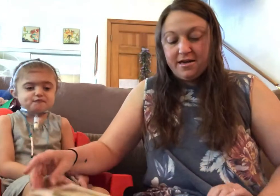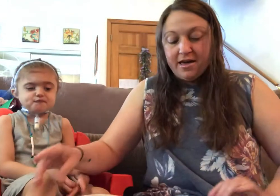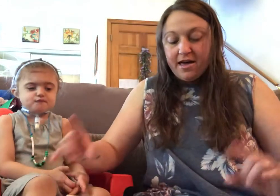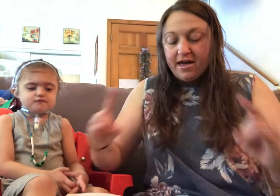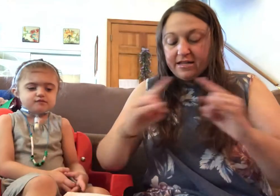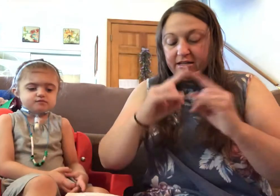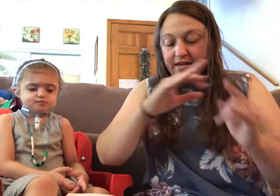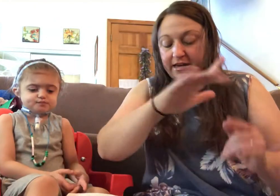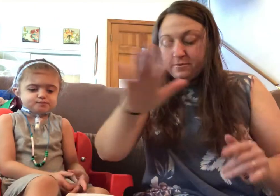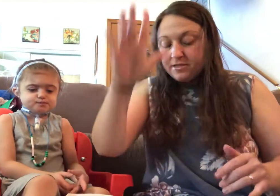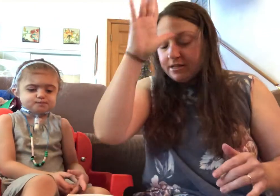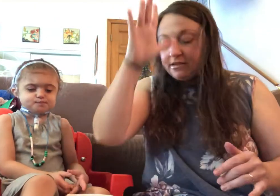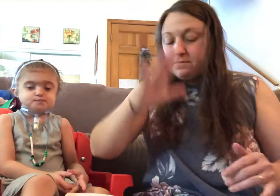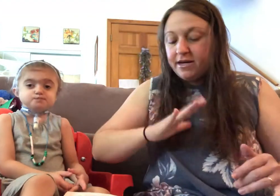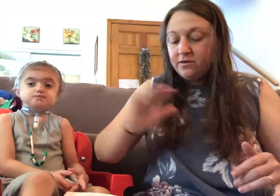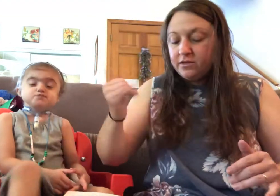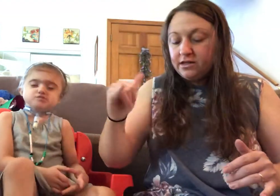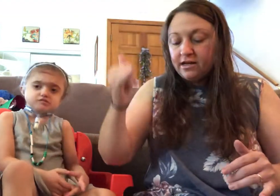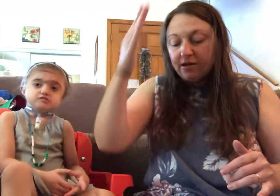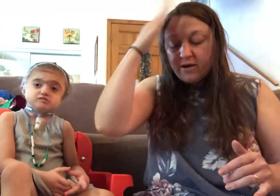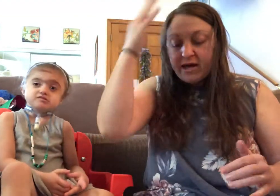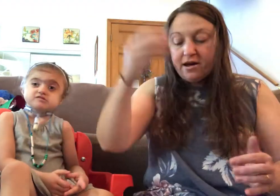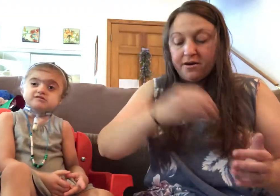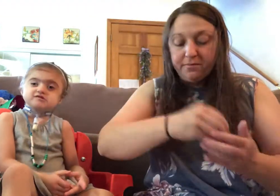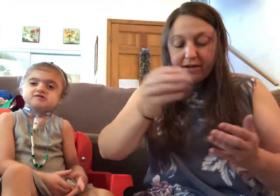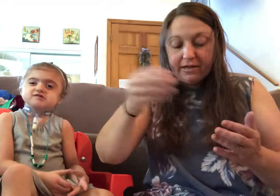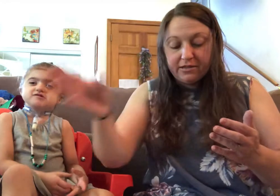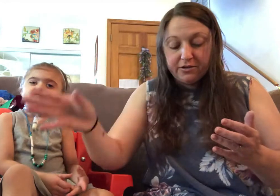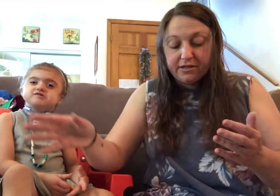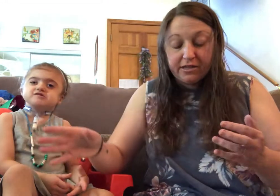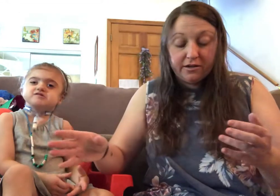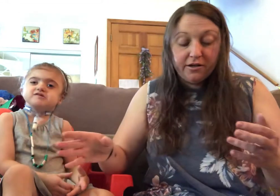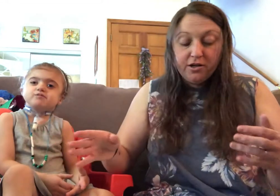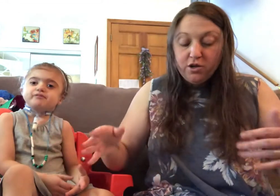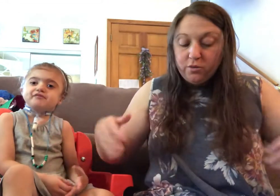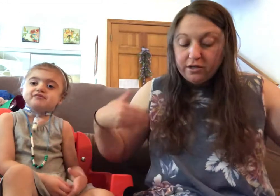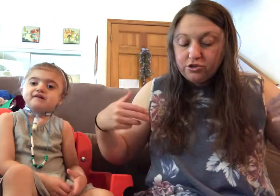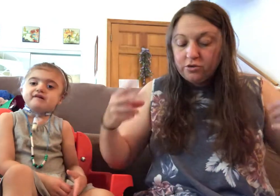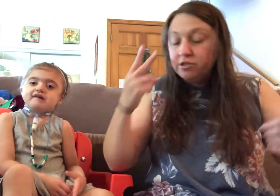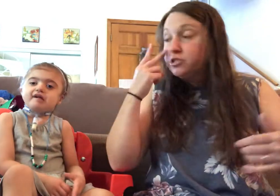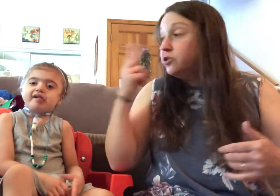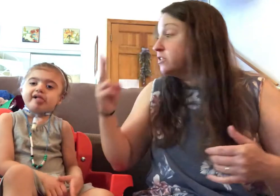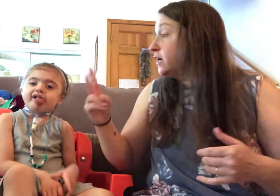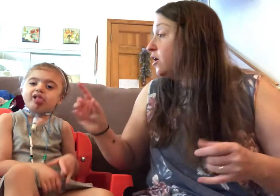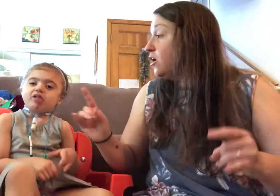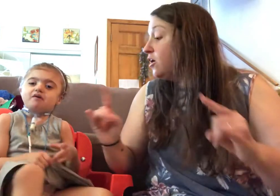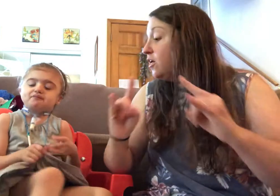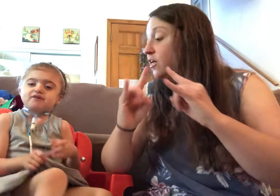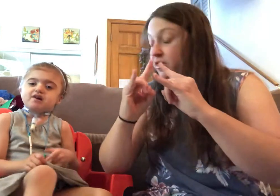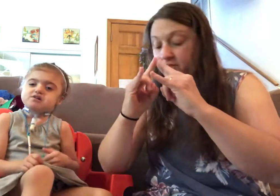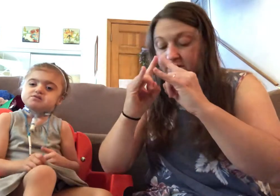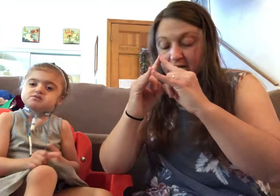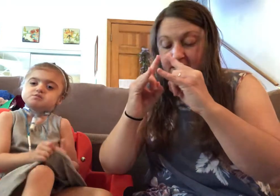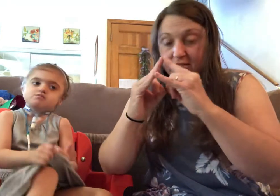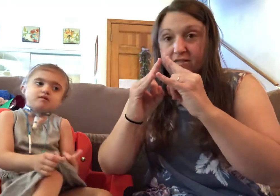At the campsite, the man with the yellow hat unpacked their gear while George looked at all the tents.